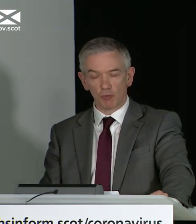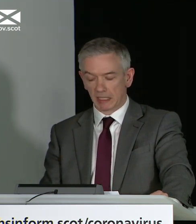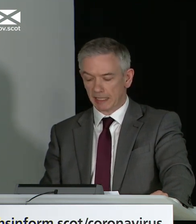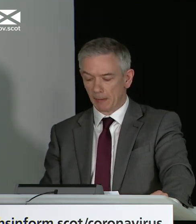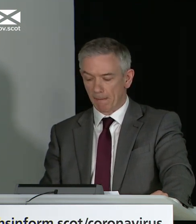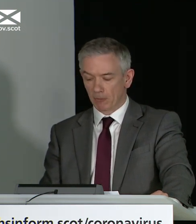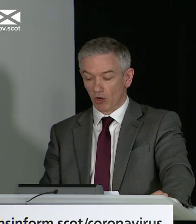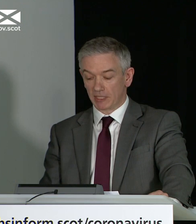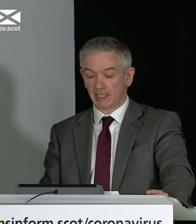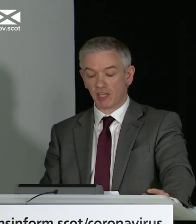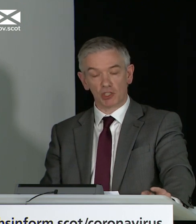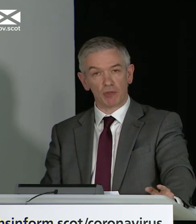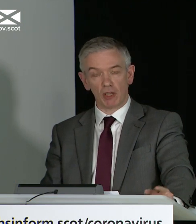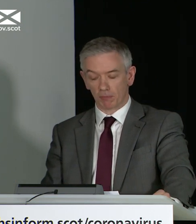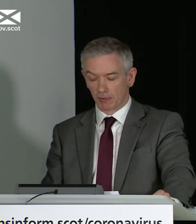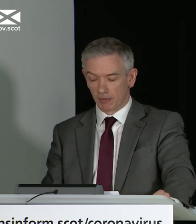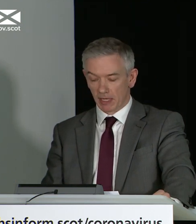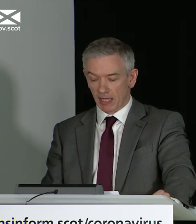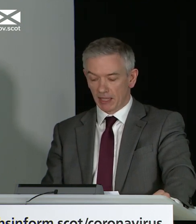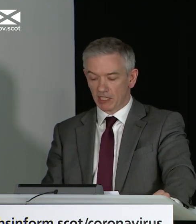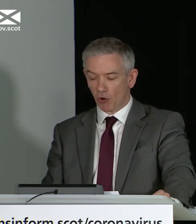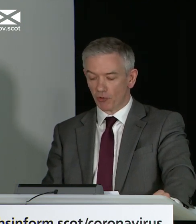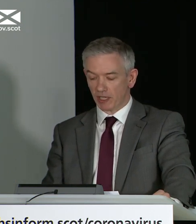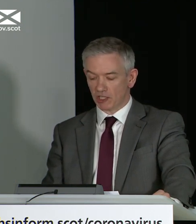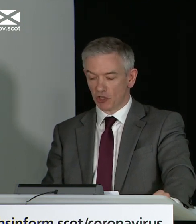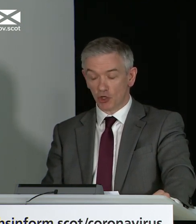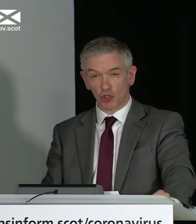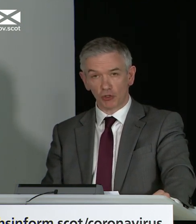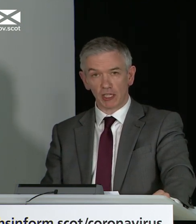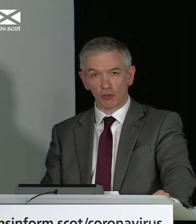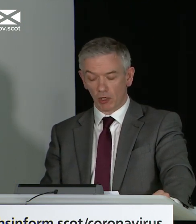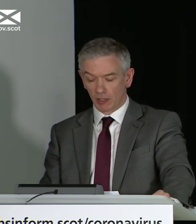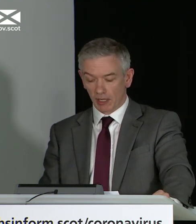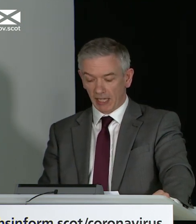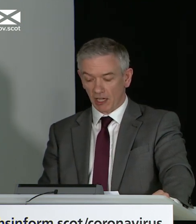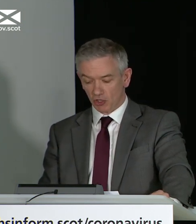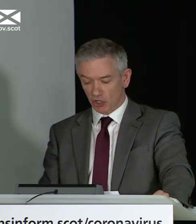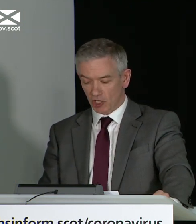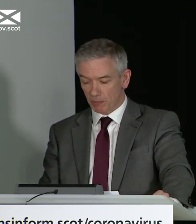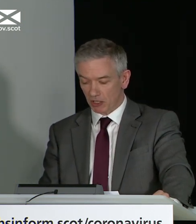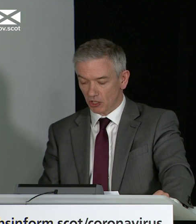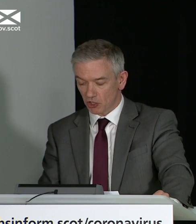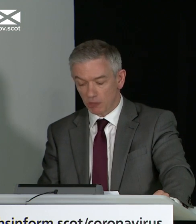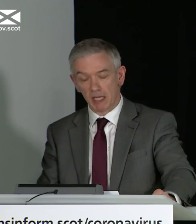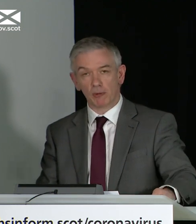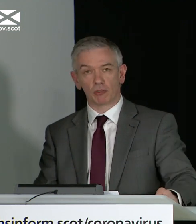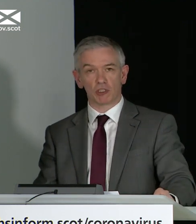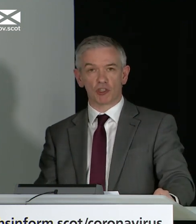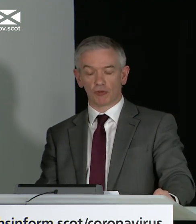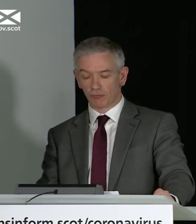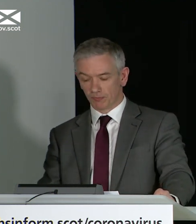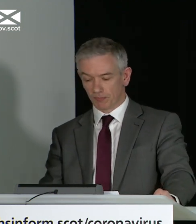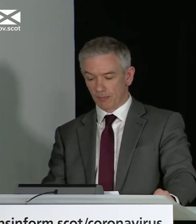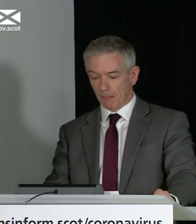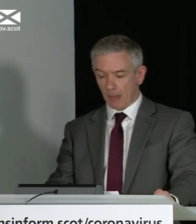unusual bleeding or the detection of a lump. These are all things that you shouldn't ignore and I urge you to speak to your GP about it